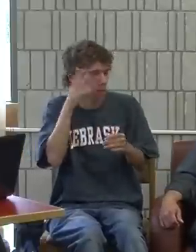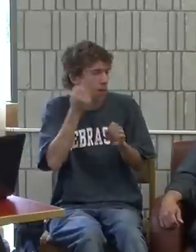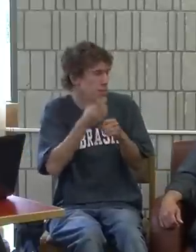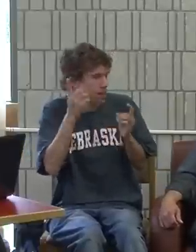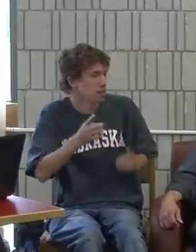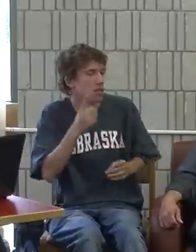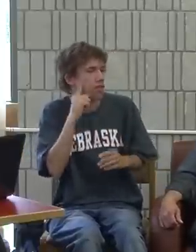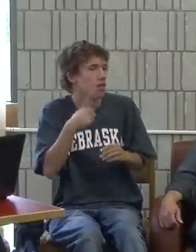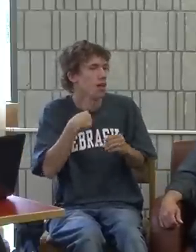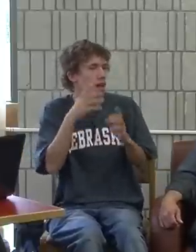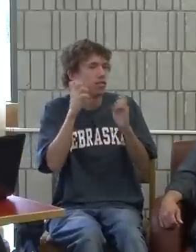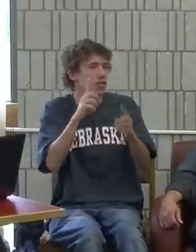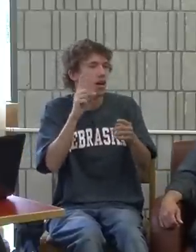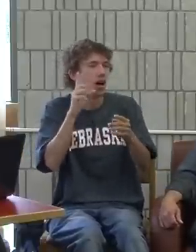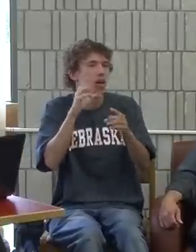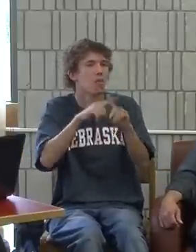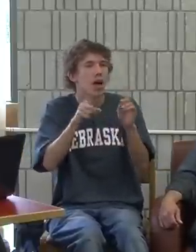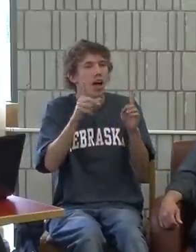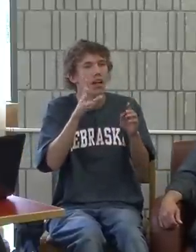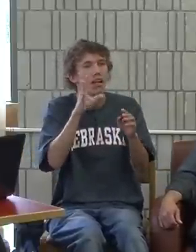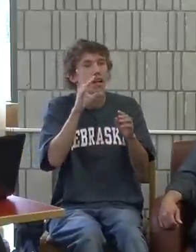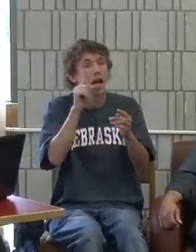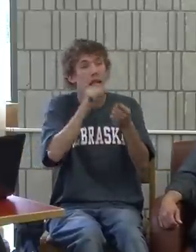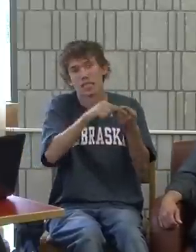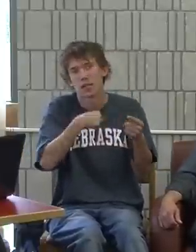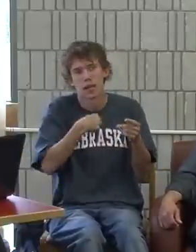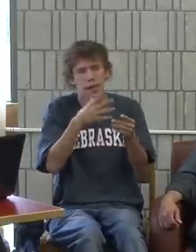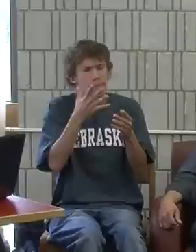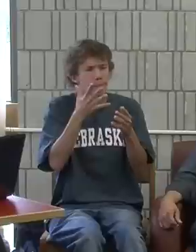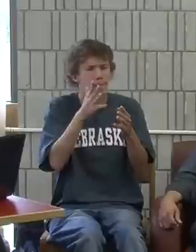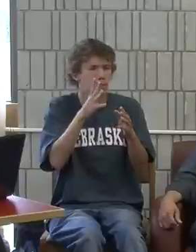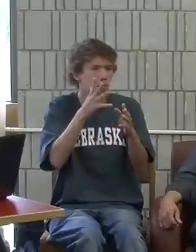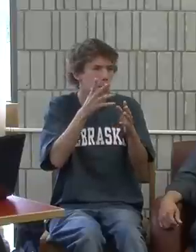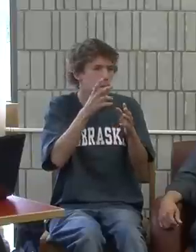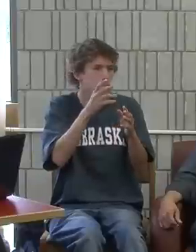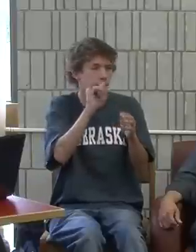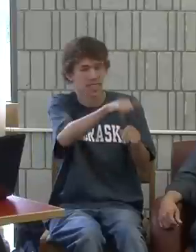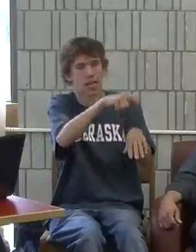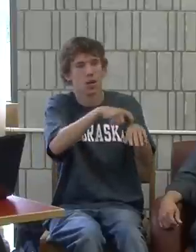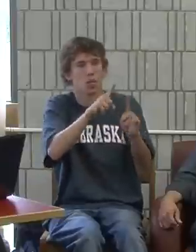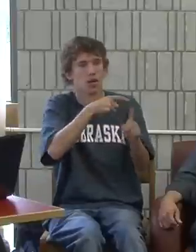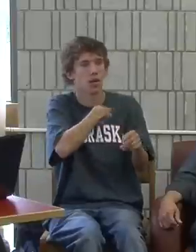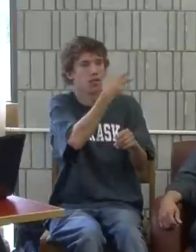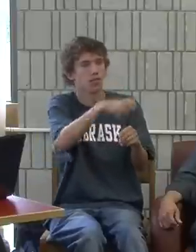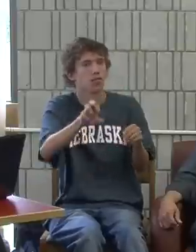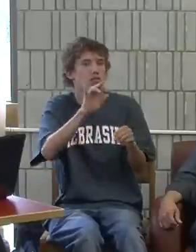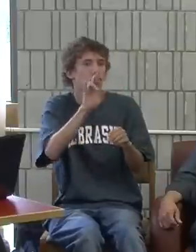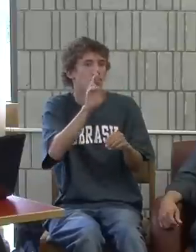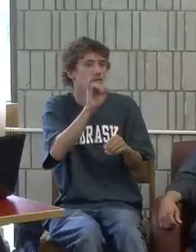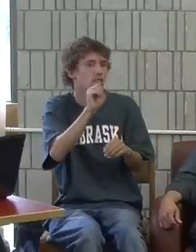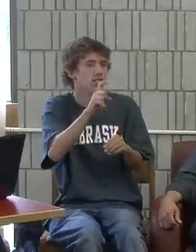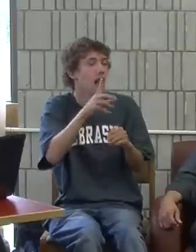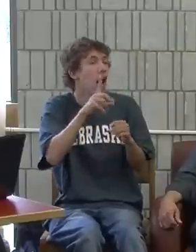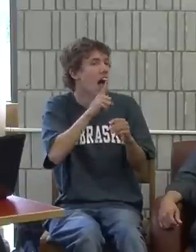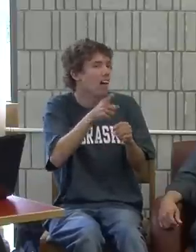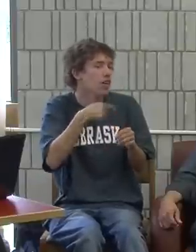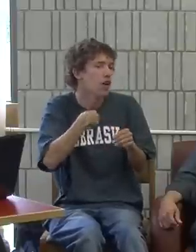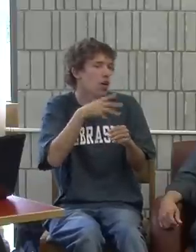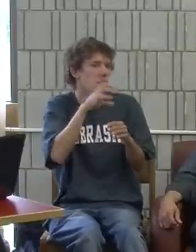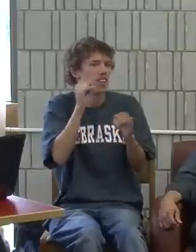My parents made the decision for me to be educated in the various programs. And that time when I transferred to the Rhode Island